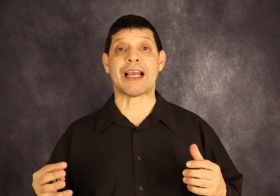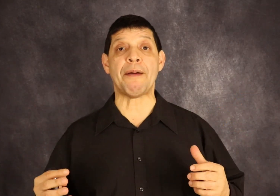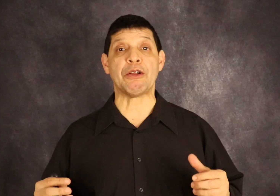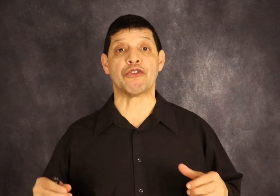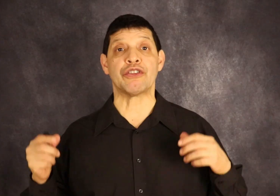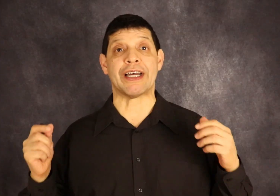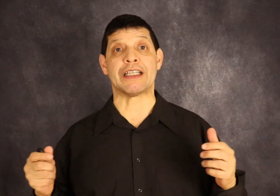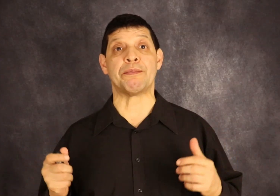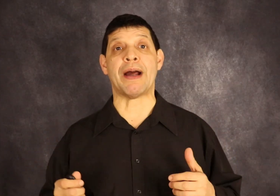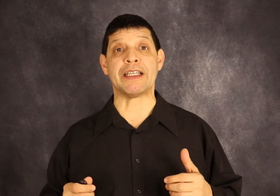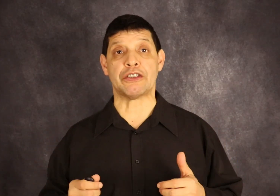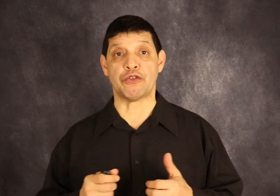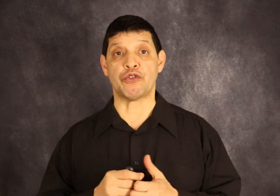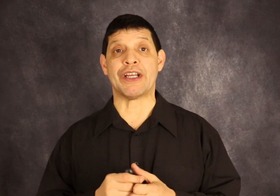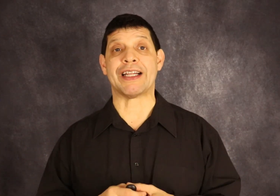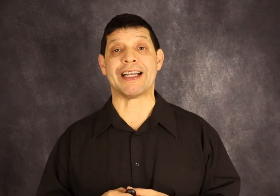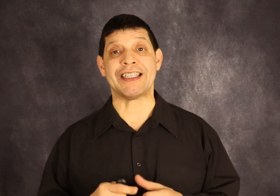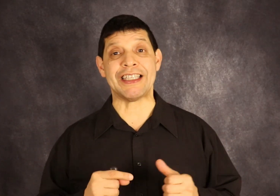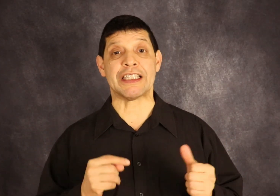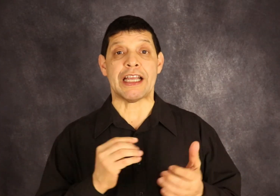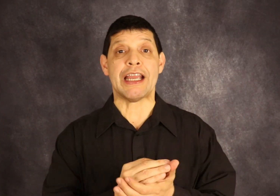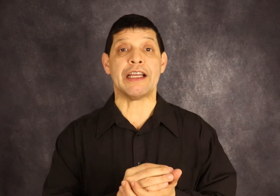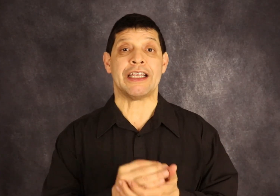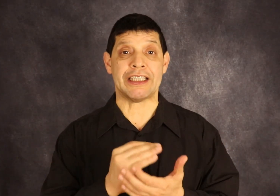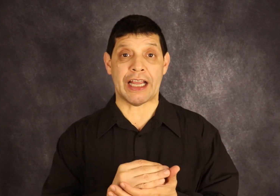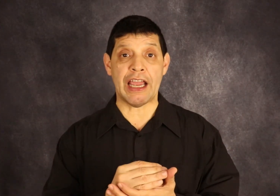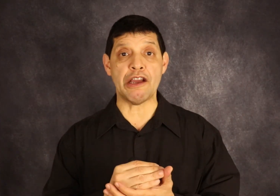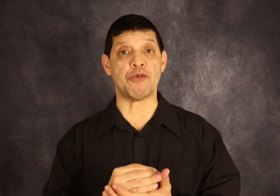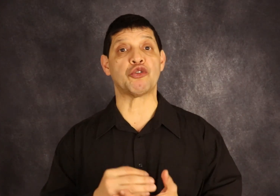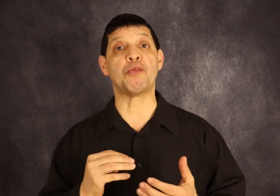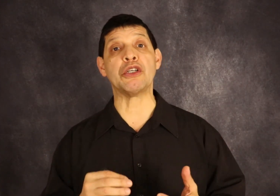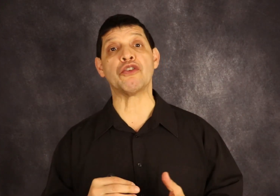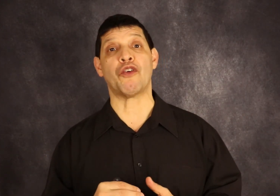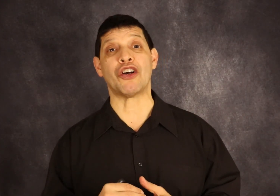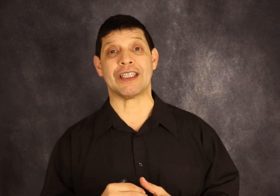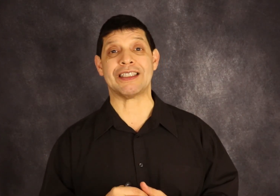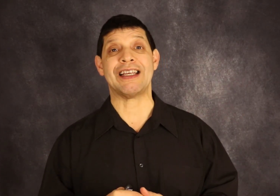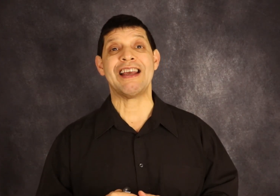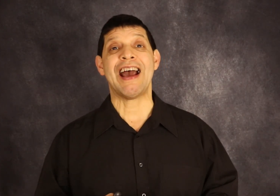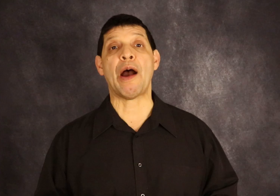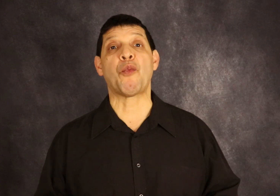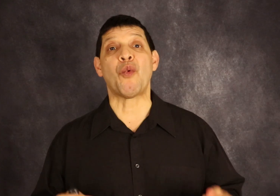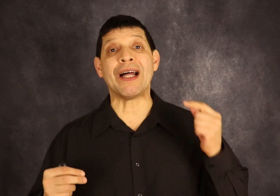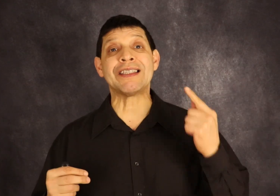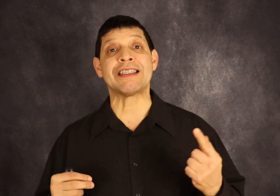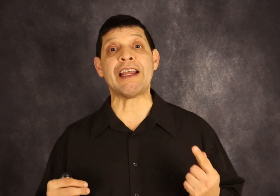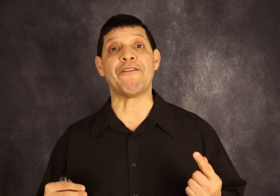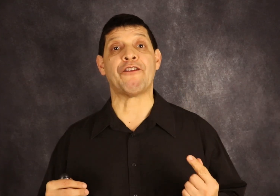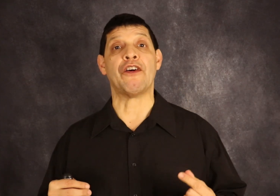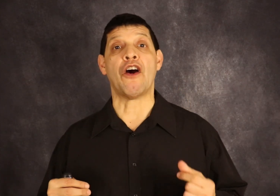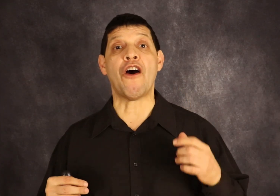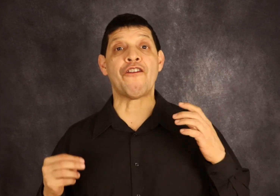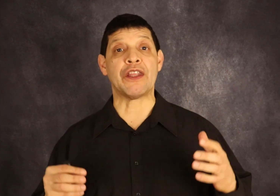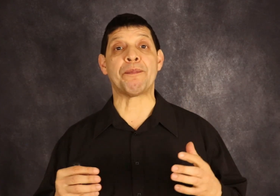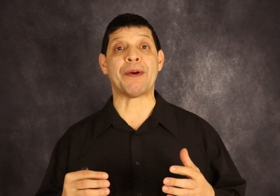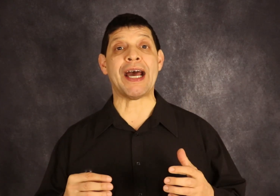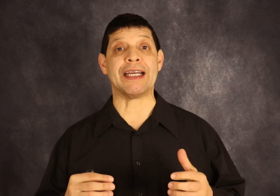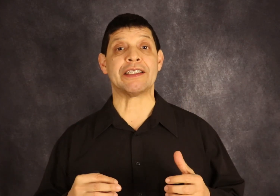capital that has managed to do that. And he is able to build rockets at one-tenth of the price